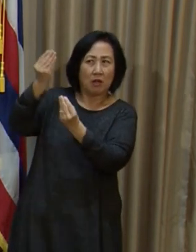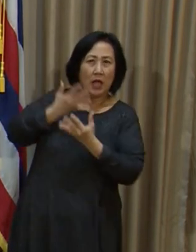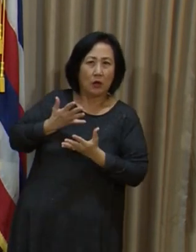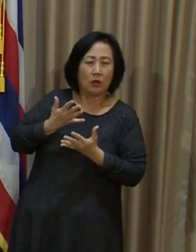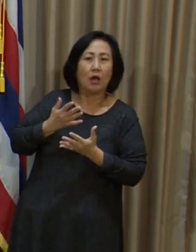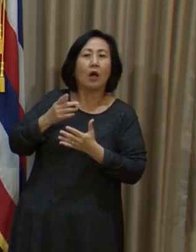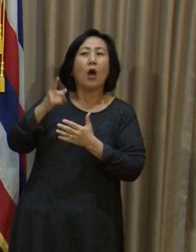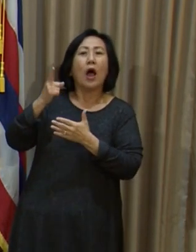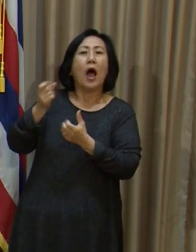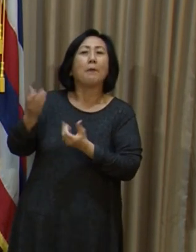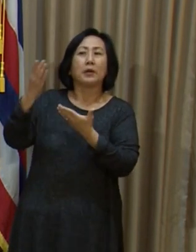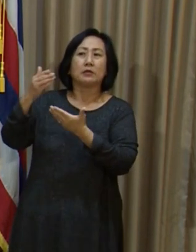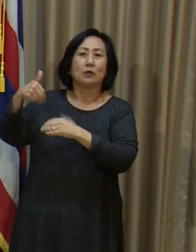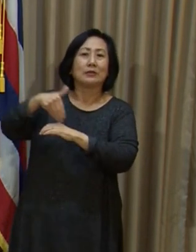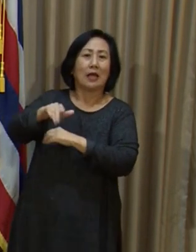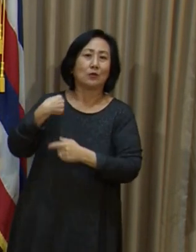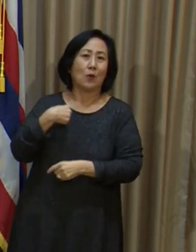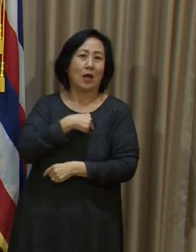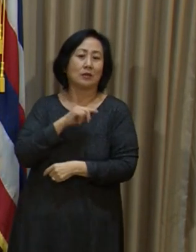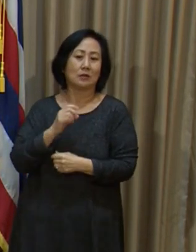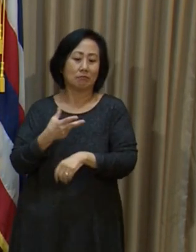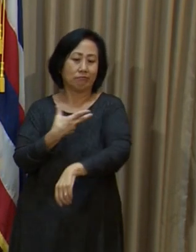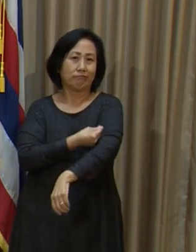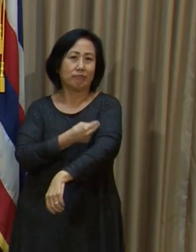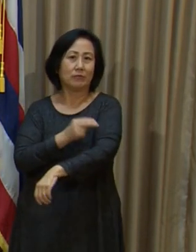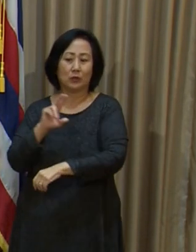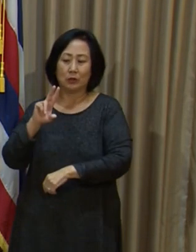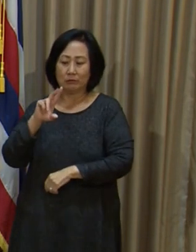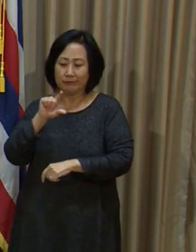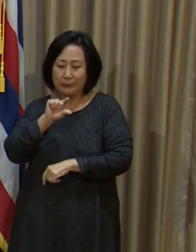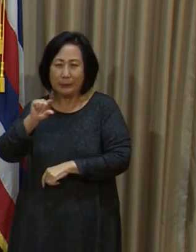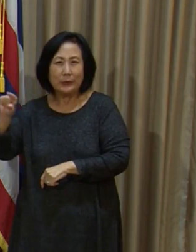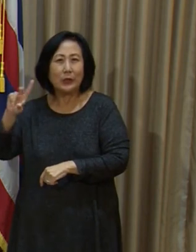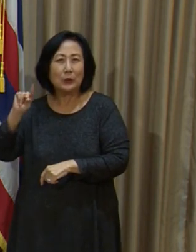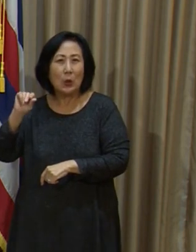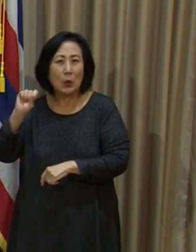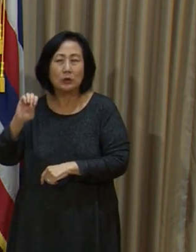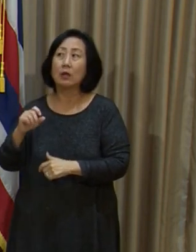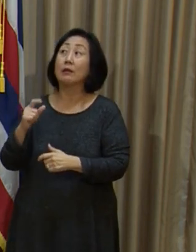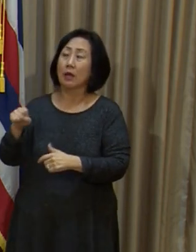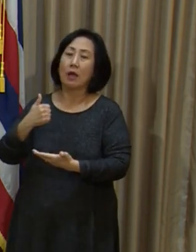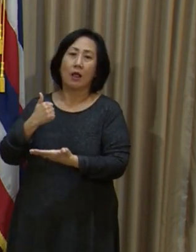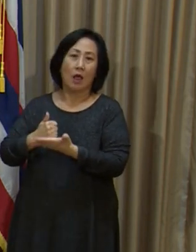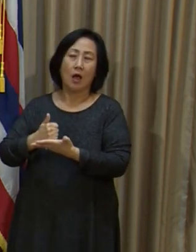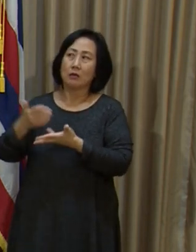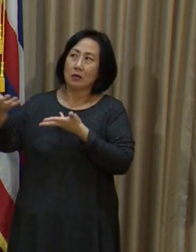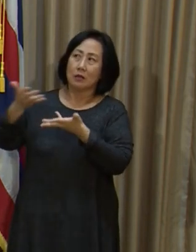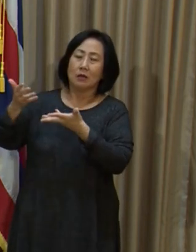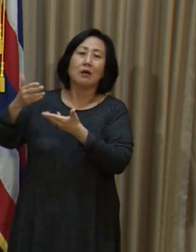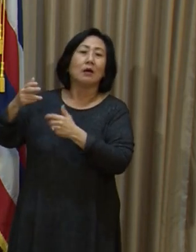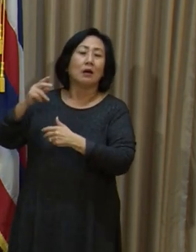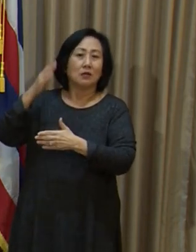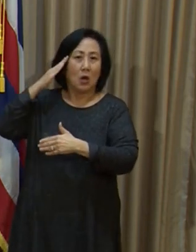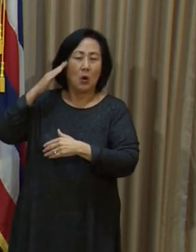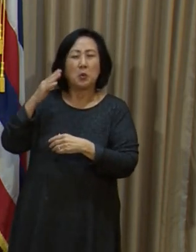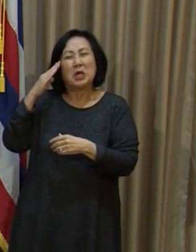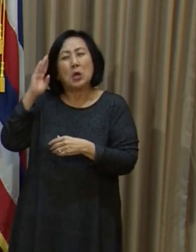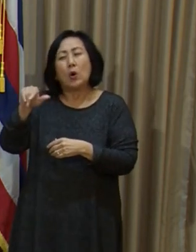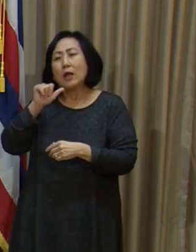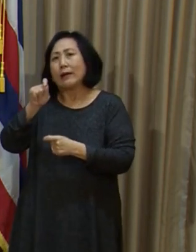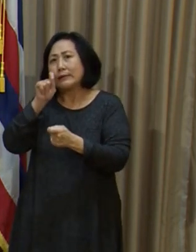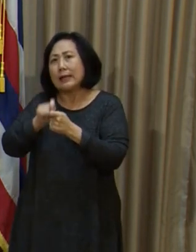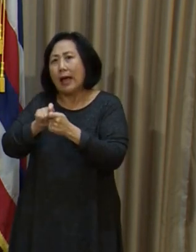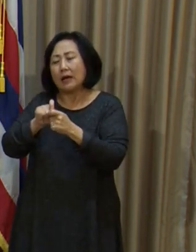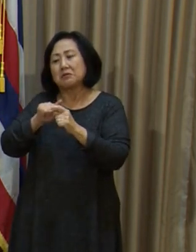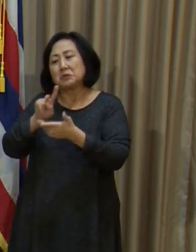what we can expect in terms of allocations. So that's been helpful to have that increased communication. We do understand it's still just a projection,